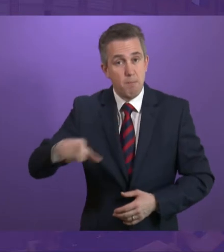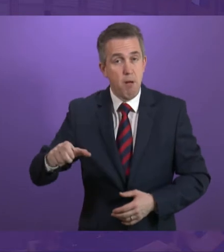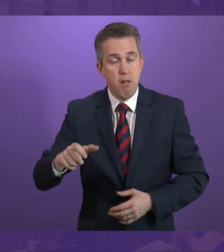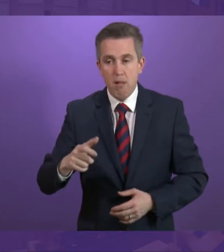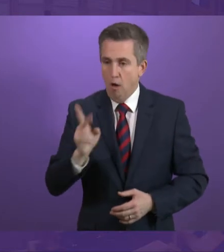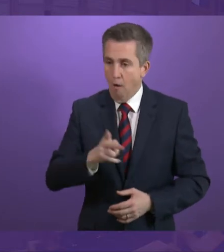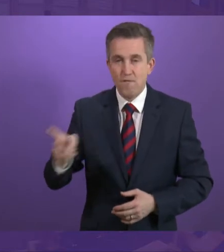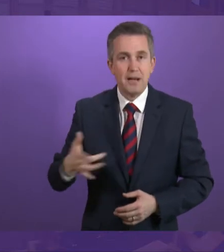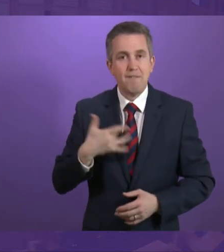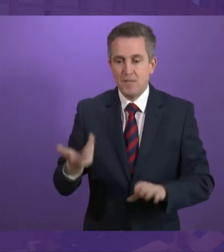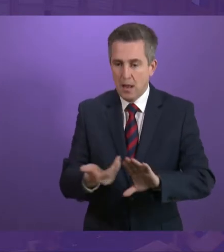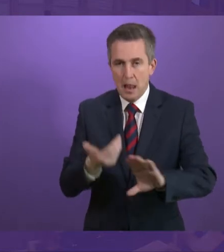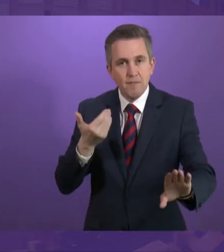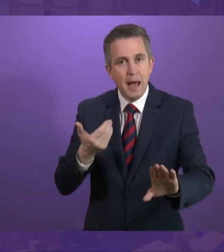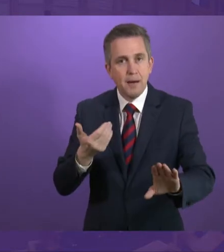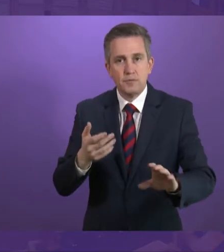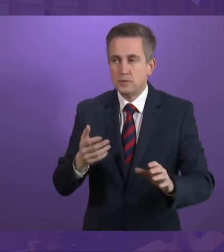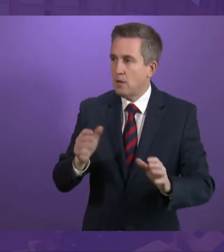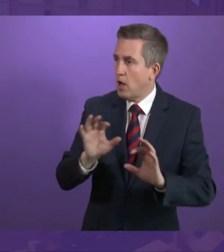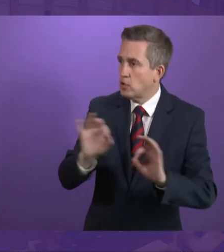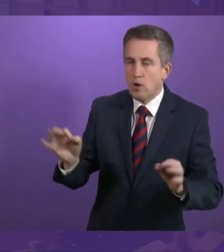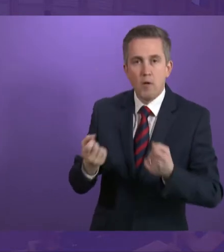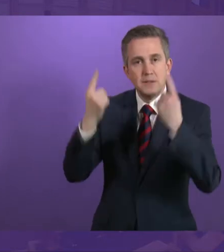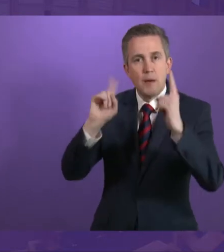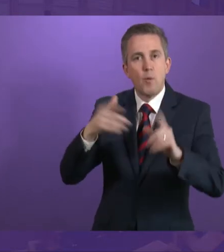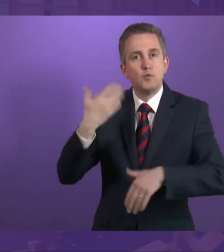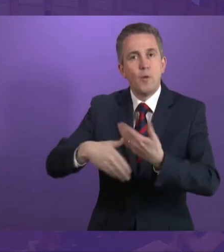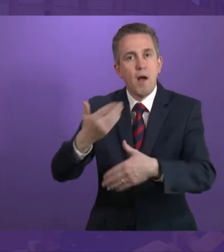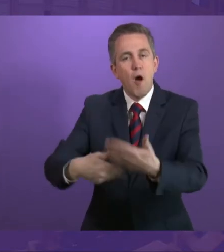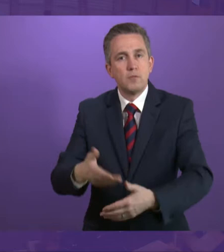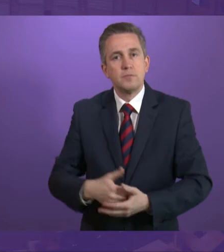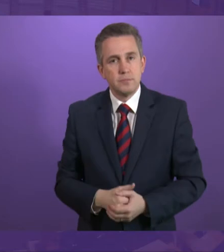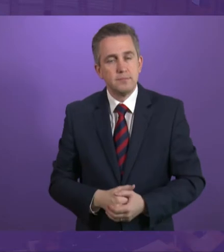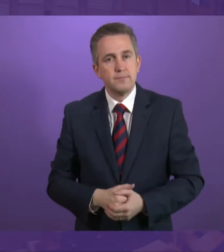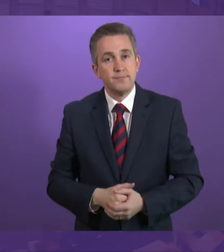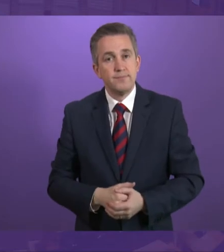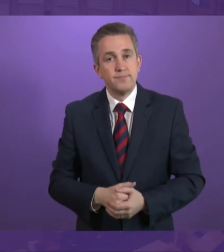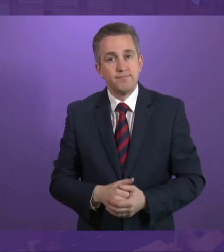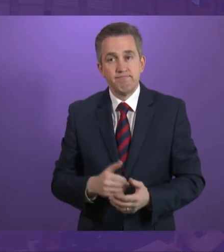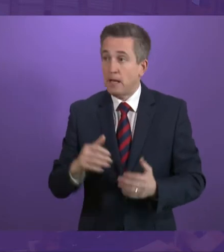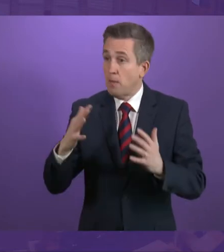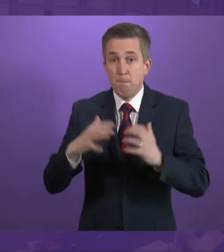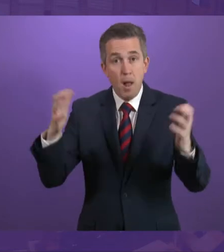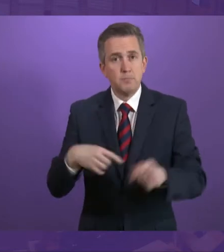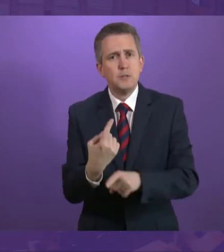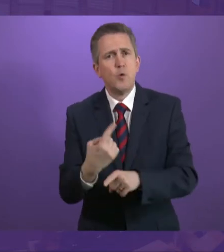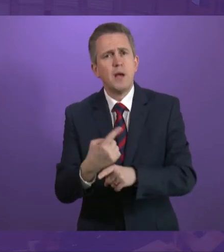misunderstood. And in recent weeks, we have debated how social isolation is increasingly a social and public health